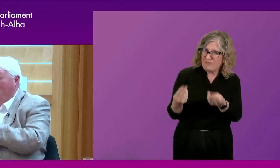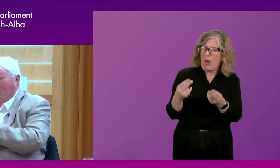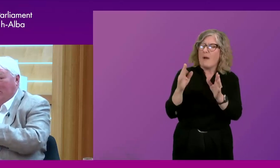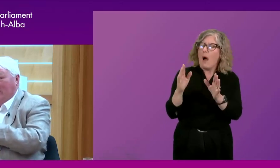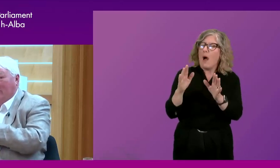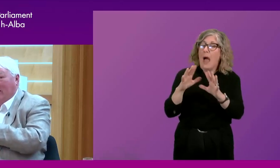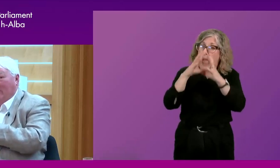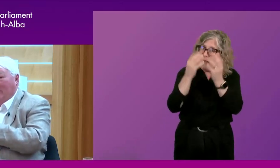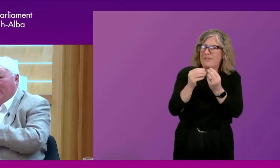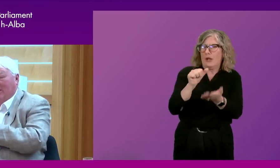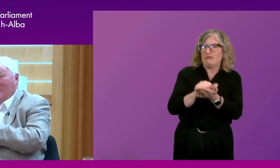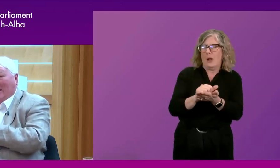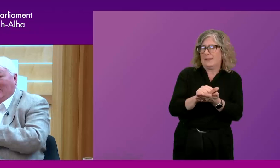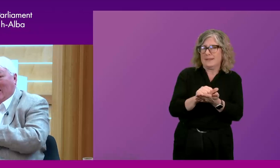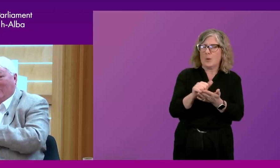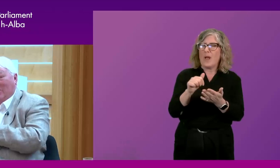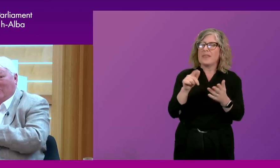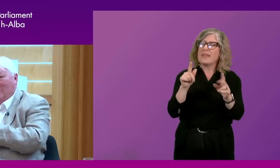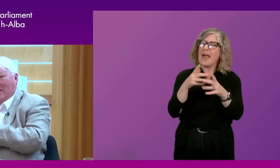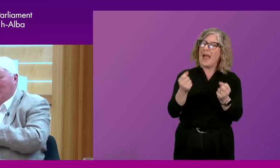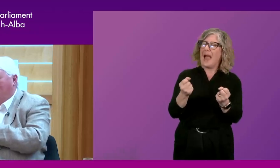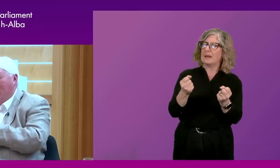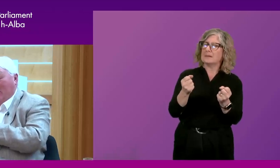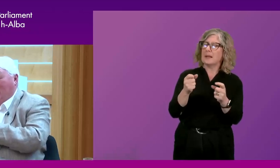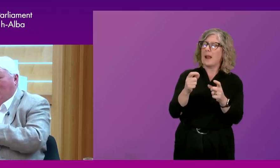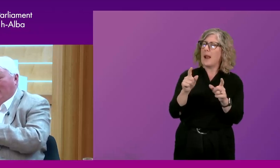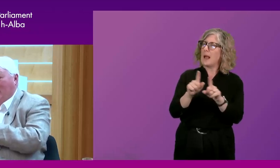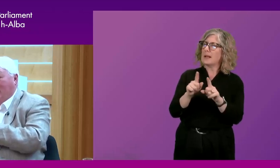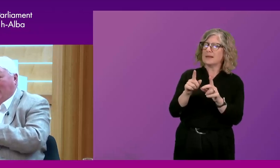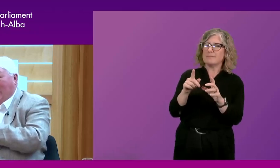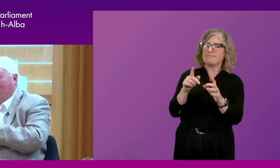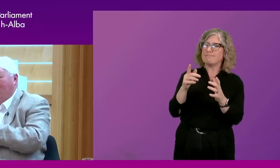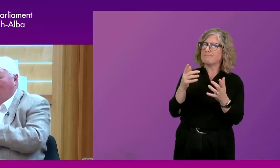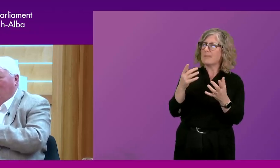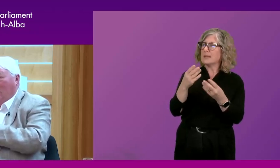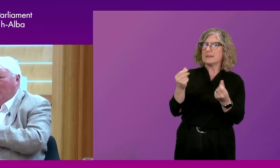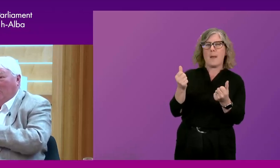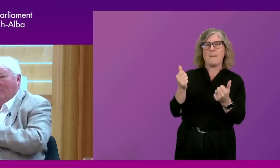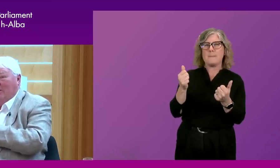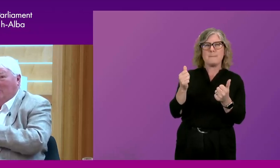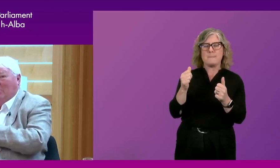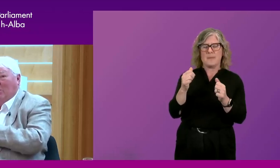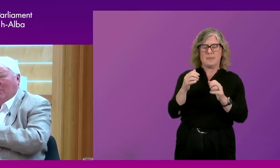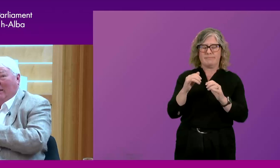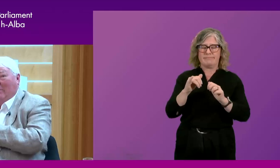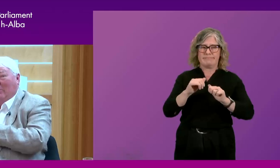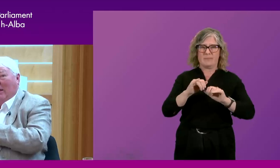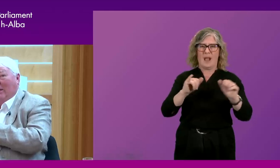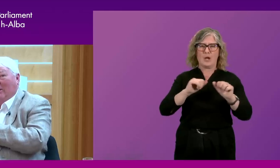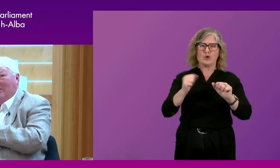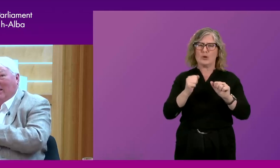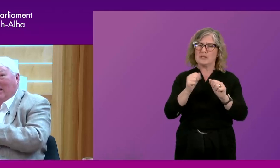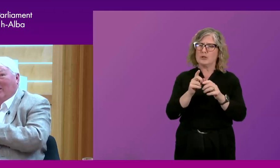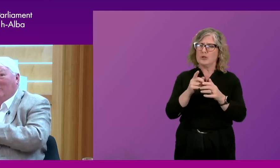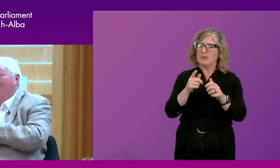They reserved um space, exploration of space, which was a dreadful setback to the Scottish Shuttle Programme. just put it put it back, put it